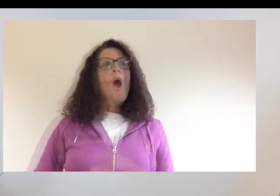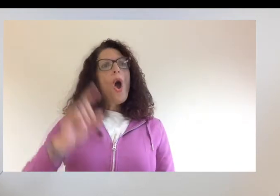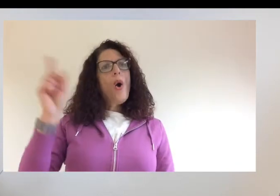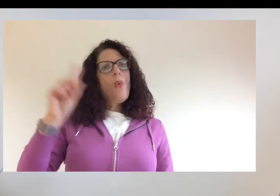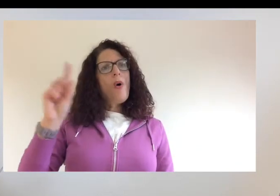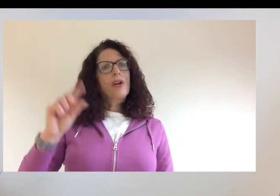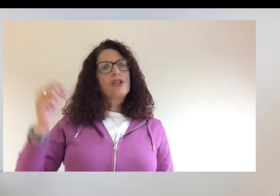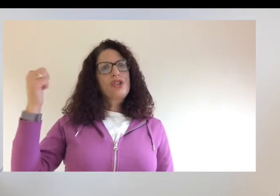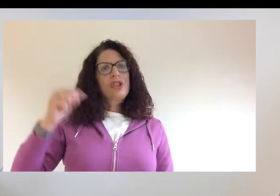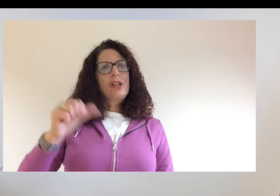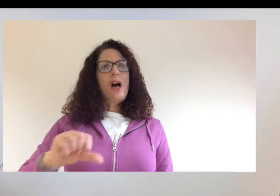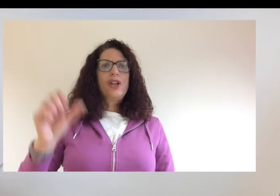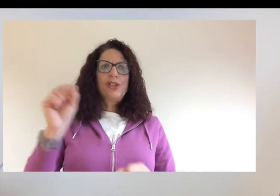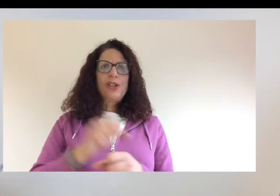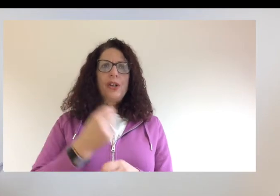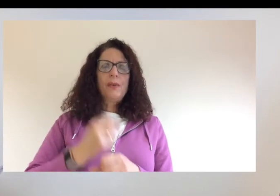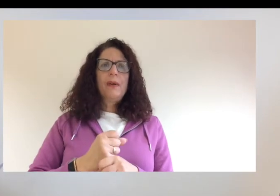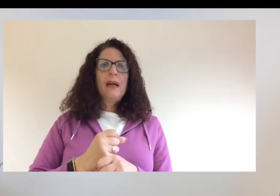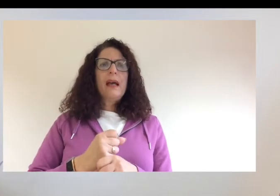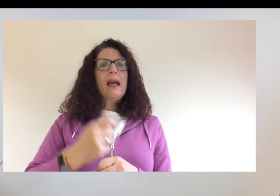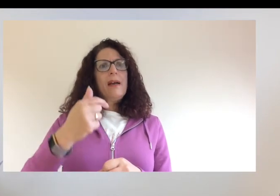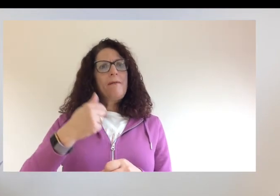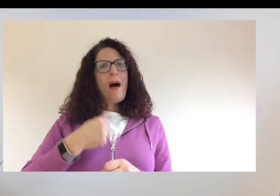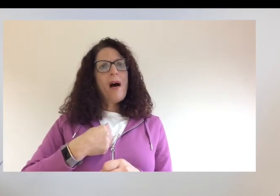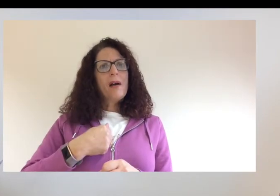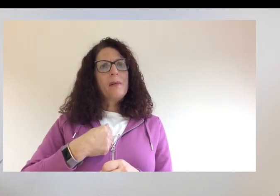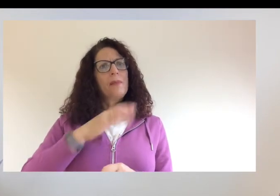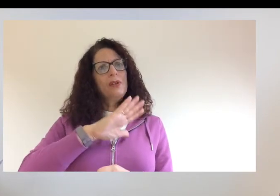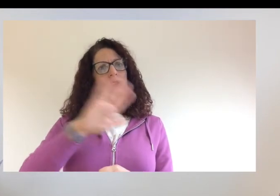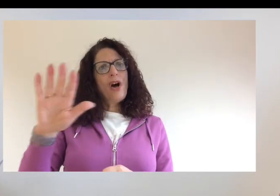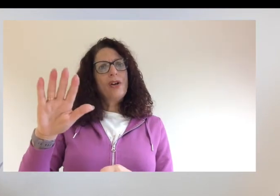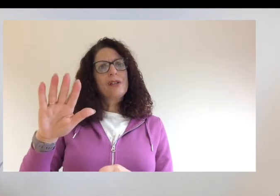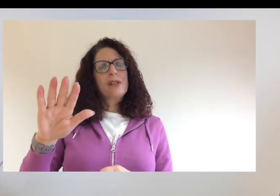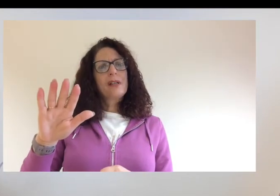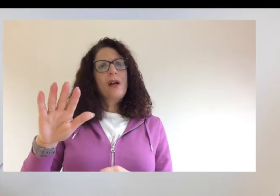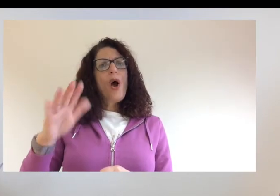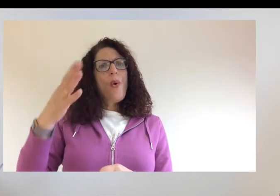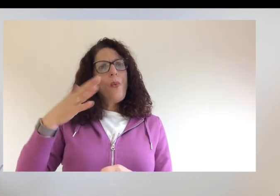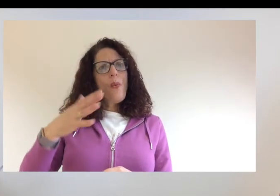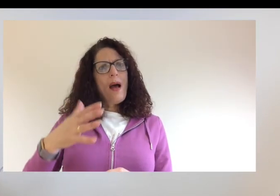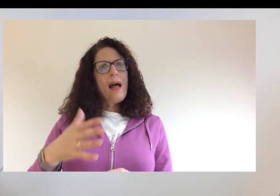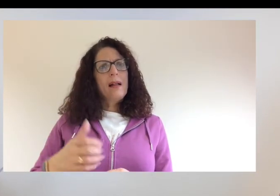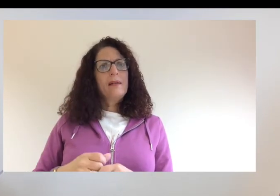What should I do if I am not well when I have my next appointment?